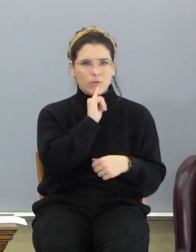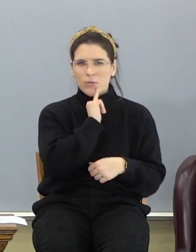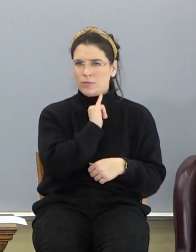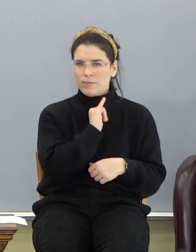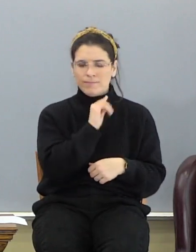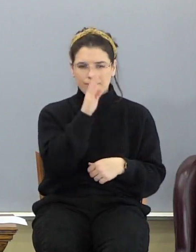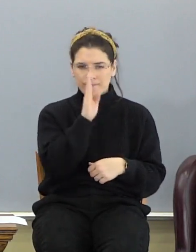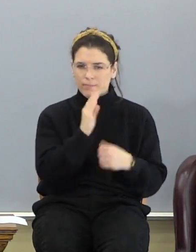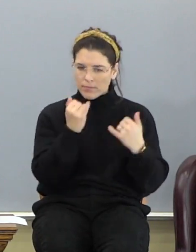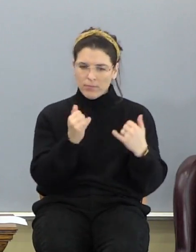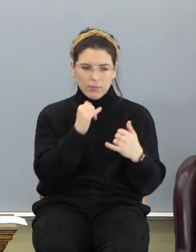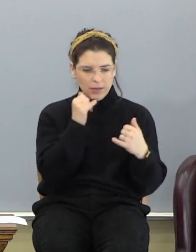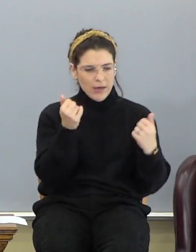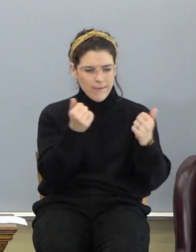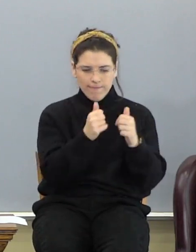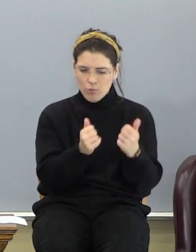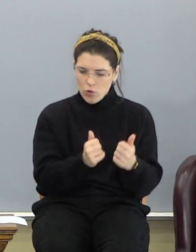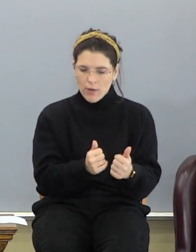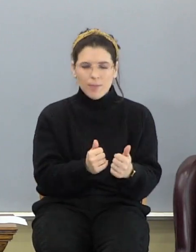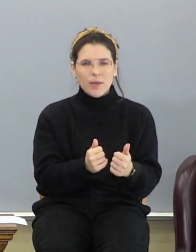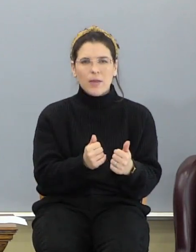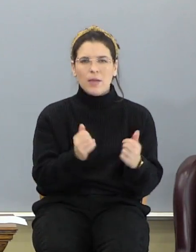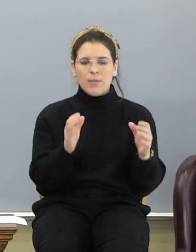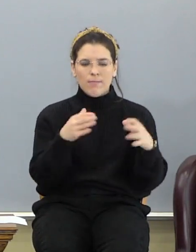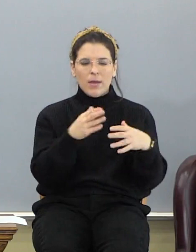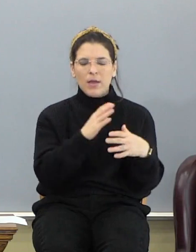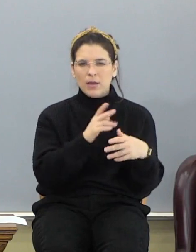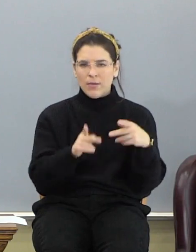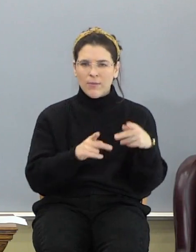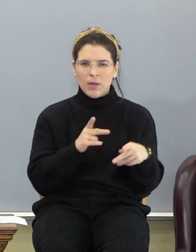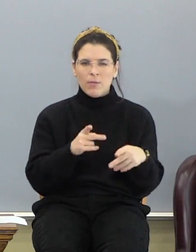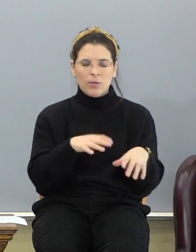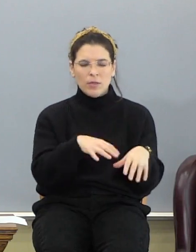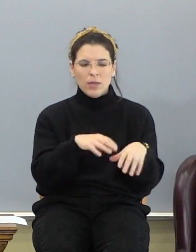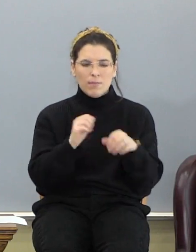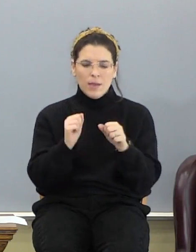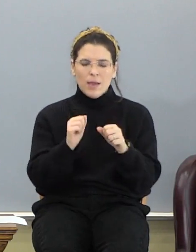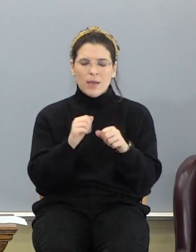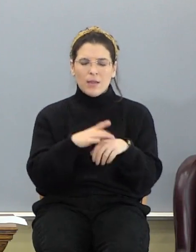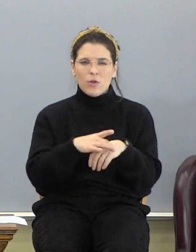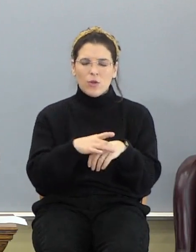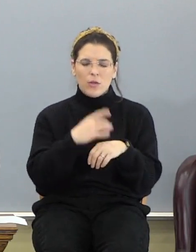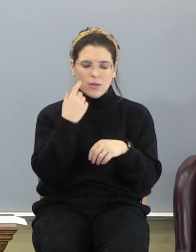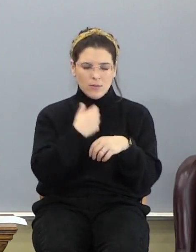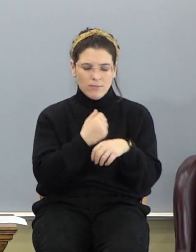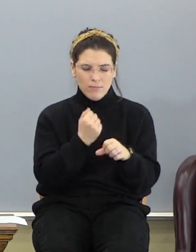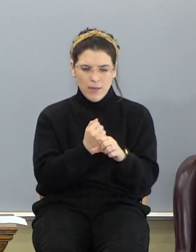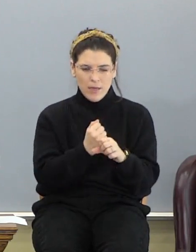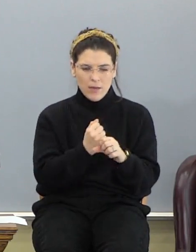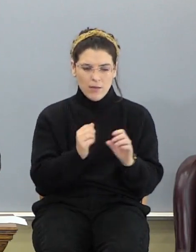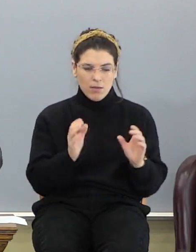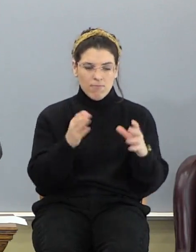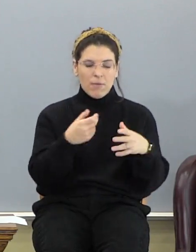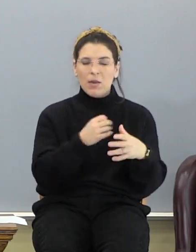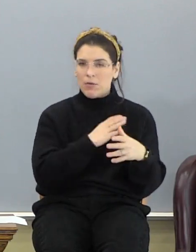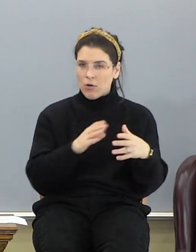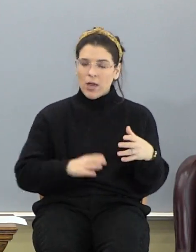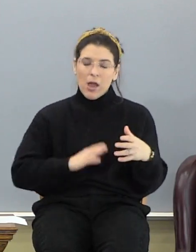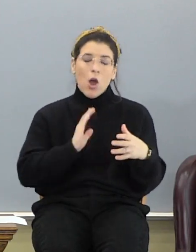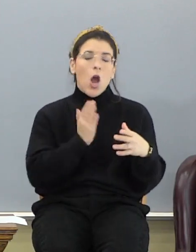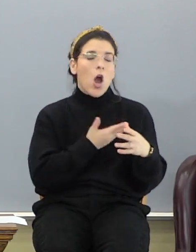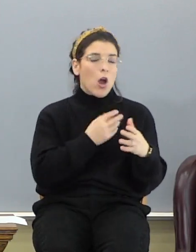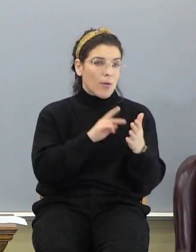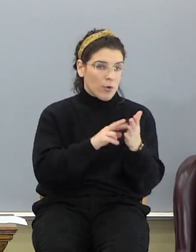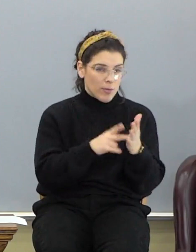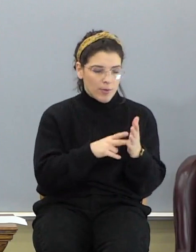God today is not forming a body of people to reclaim the earth. He's forming the body of Christ. Our purpose